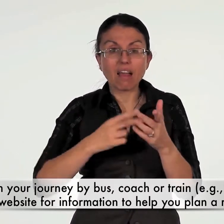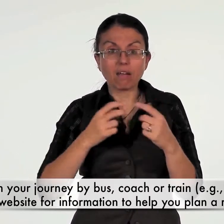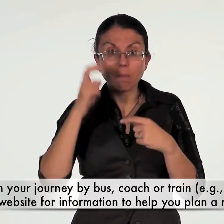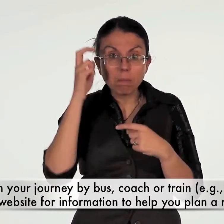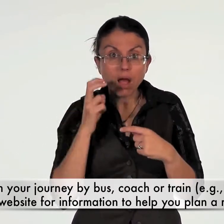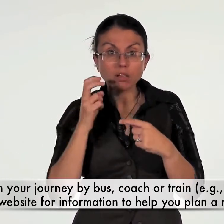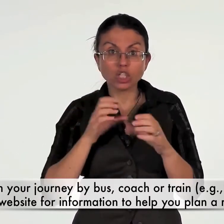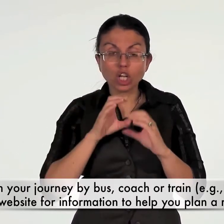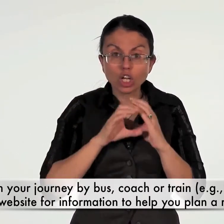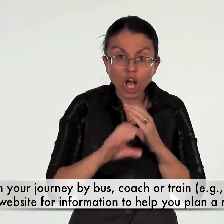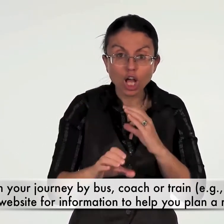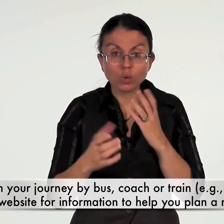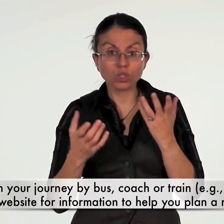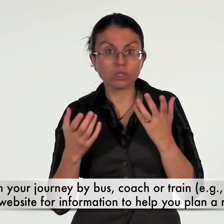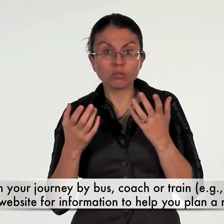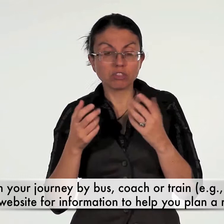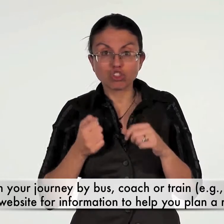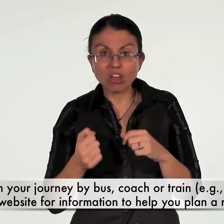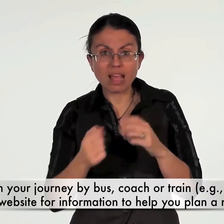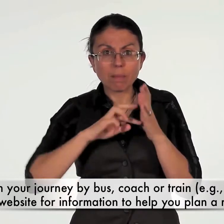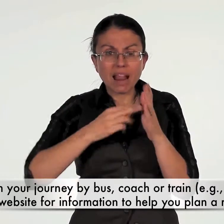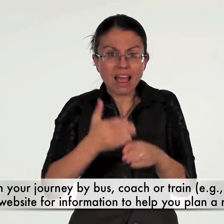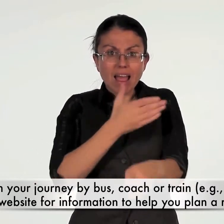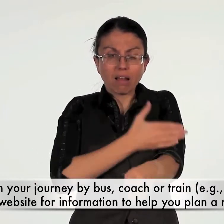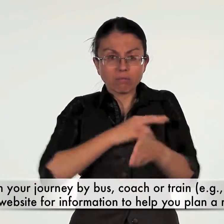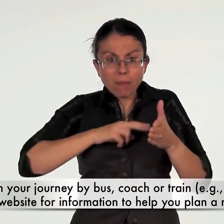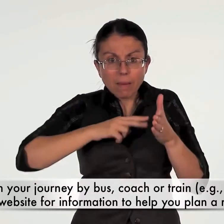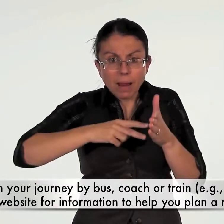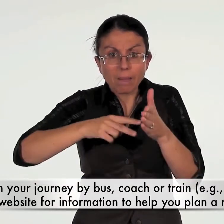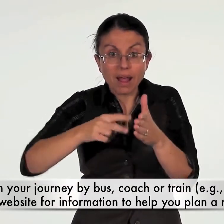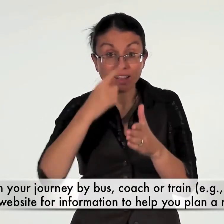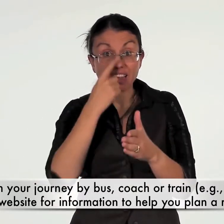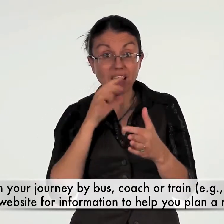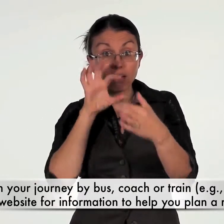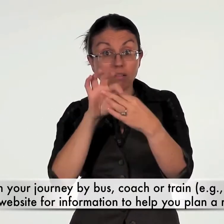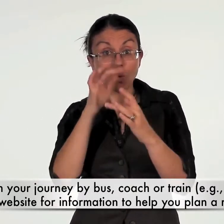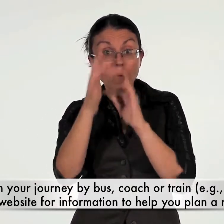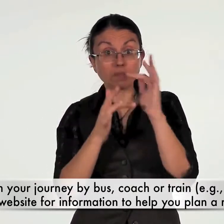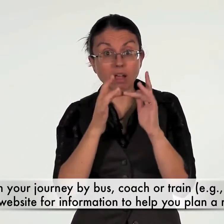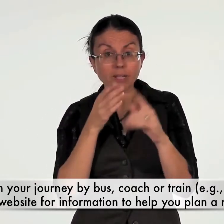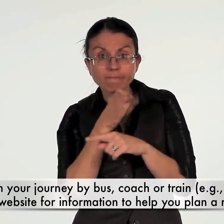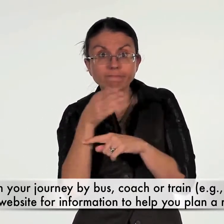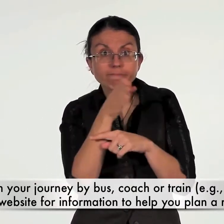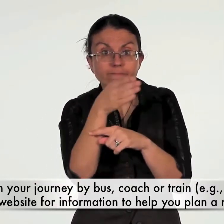get up to and public transport travel for example access the website for information to help you plan a route